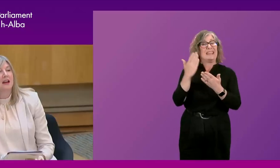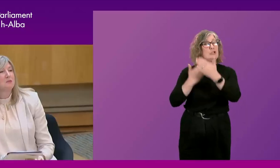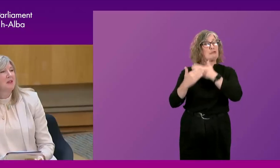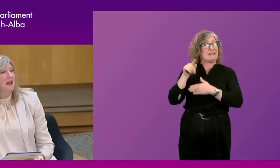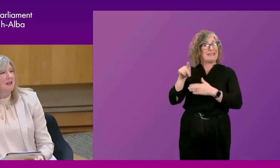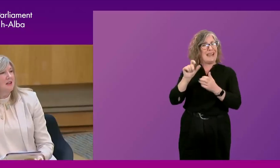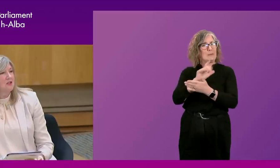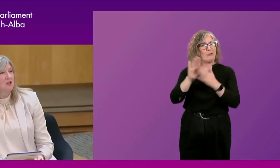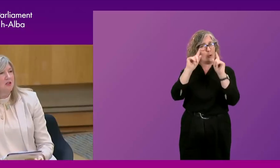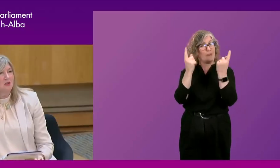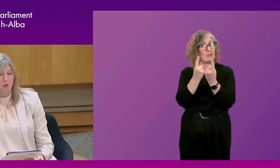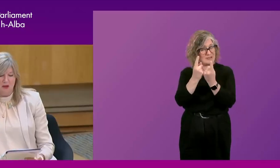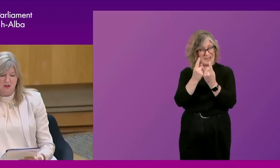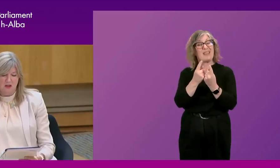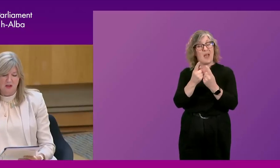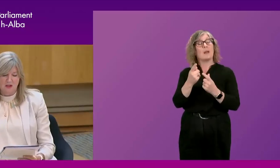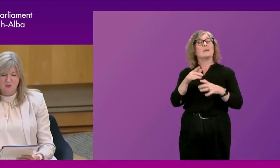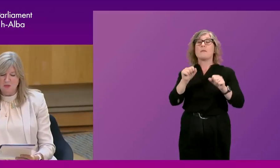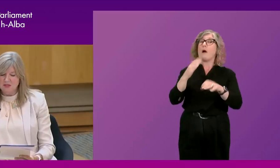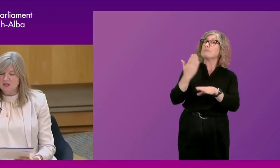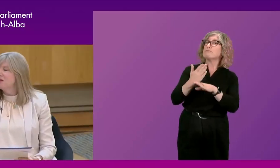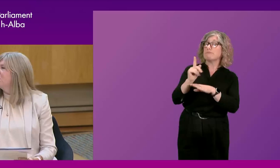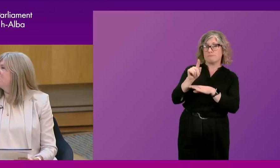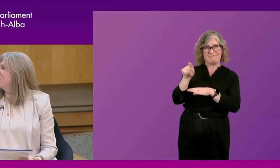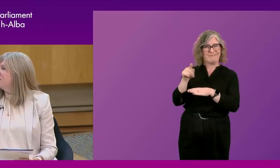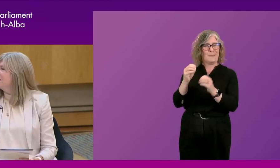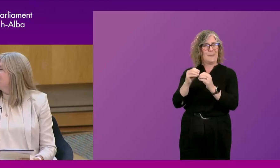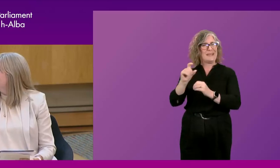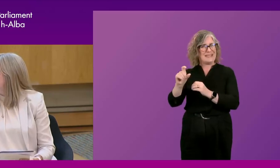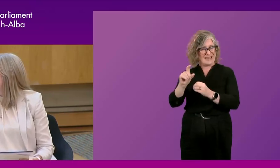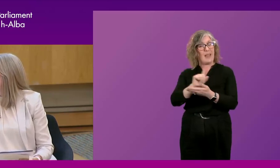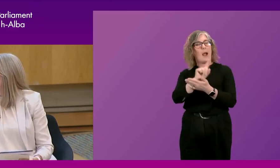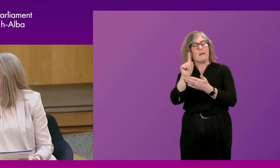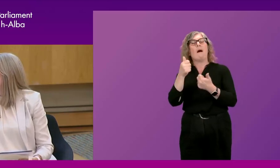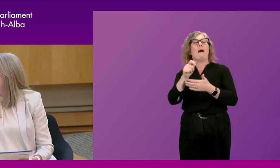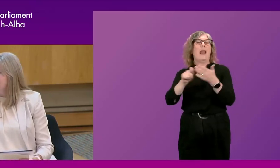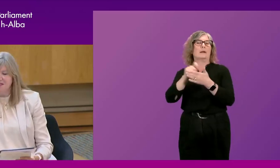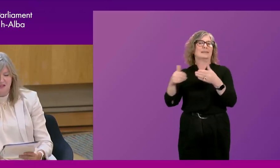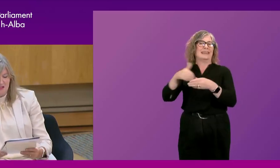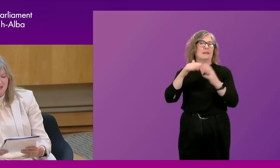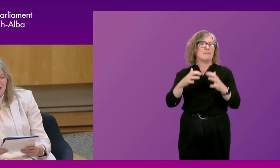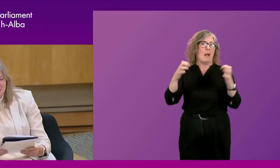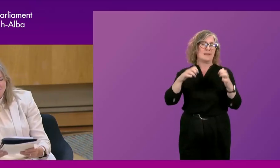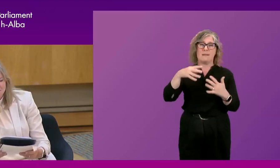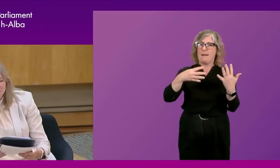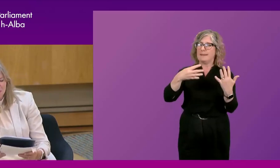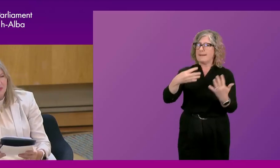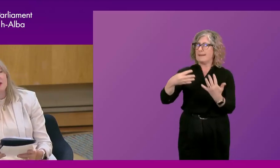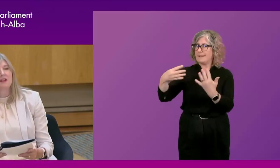and began his career with the BBC before being elected to the Parliament in 1999.